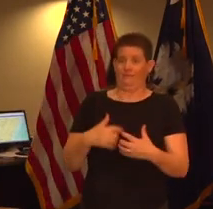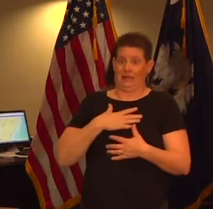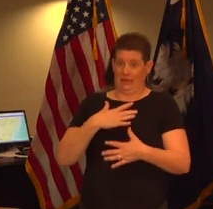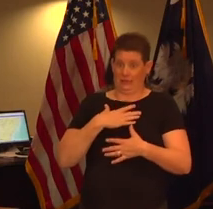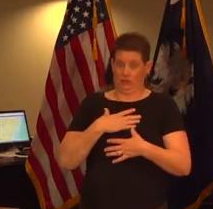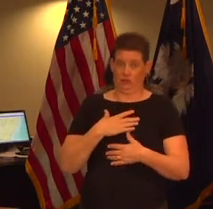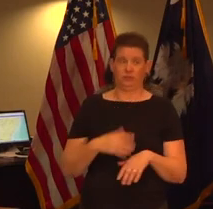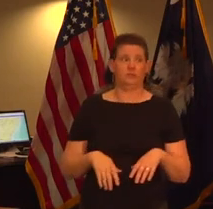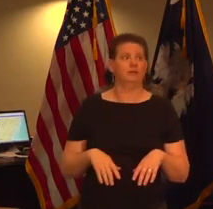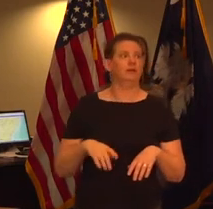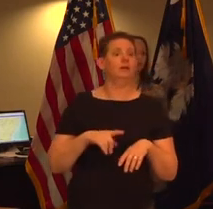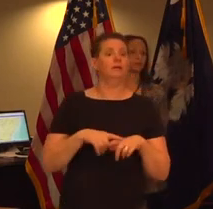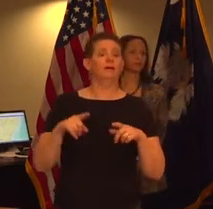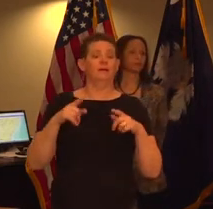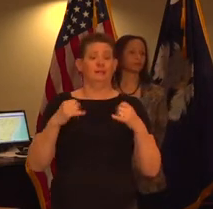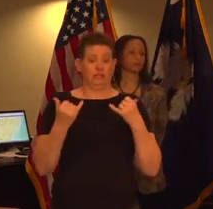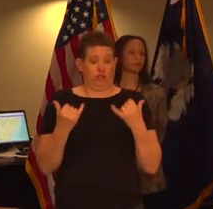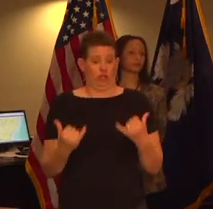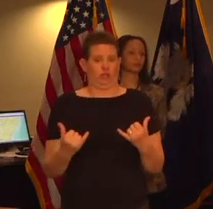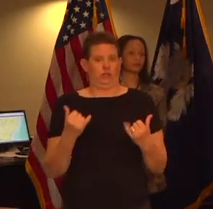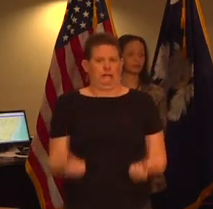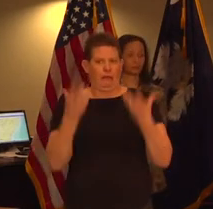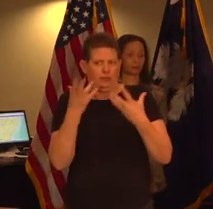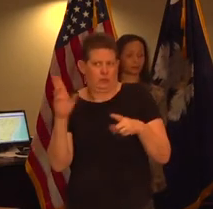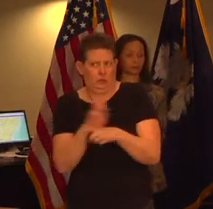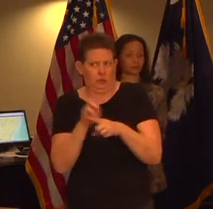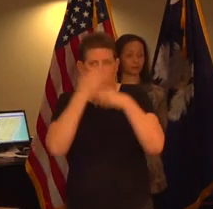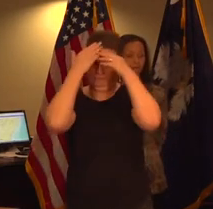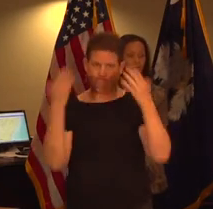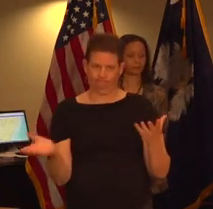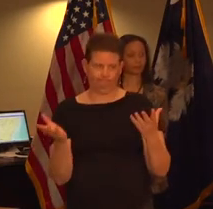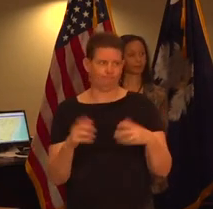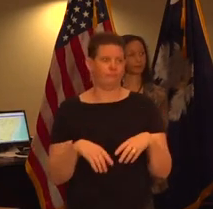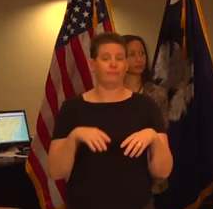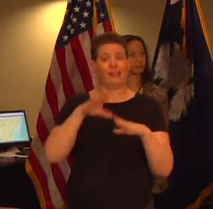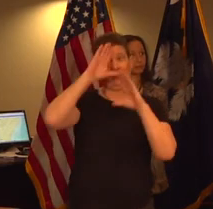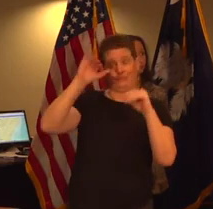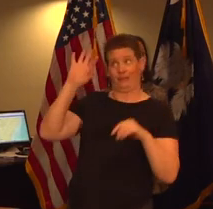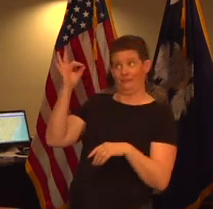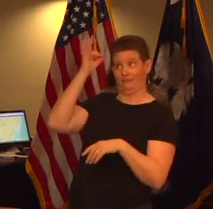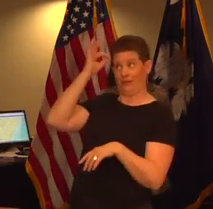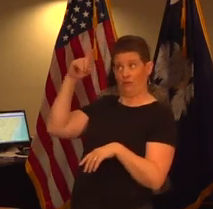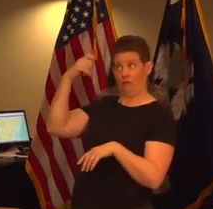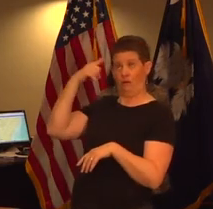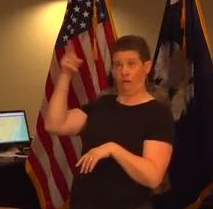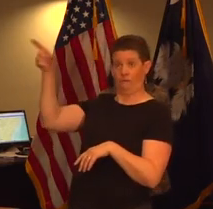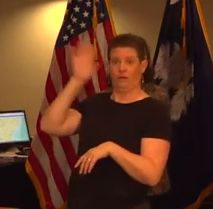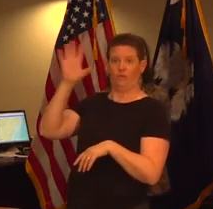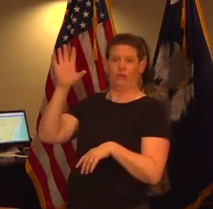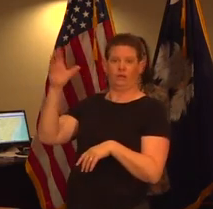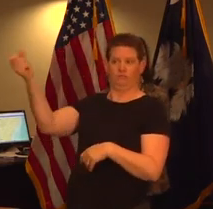have what is the current number being utilized uh we are expecting the federal government to come out with additional